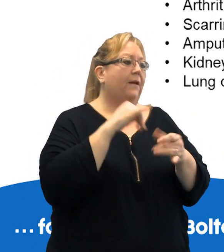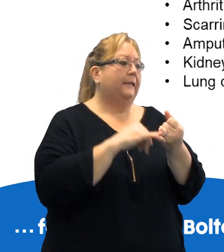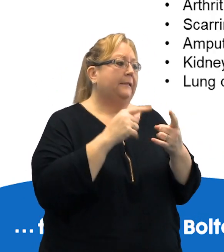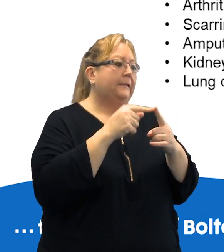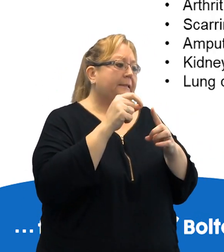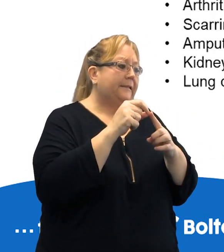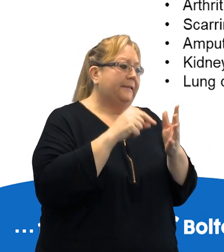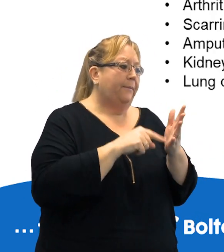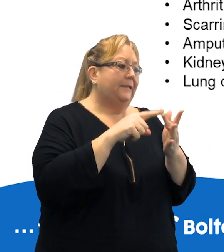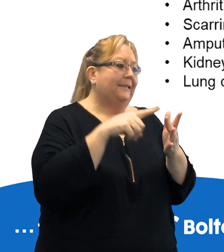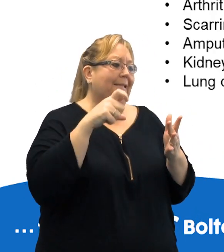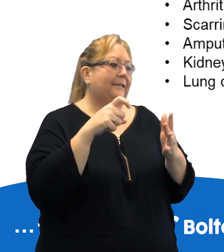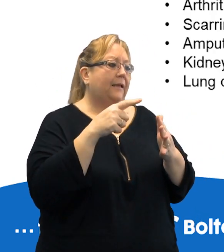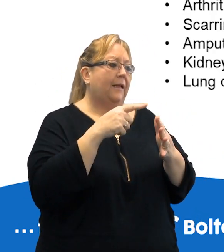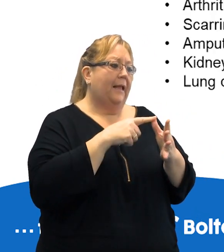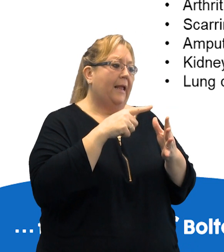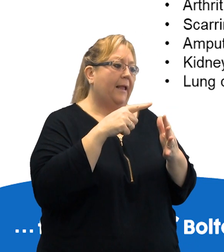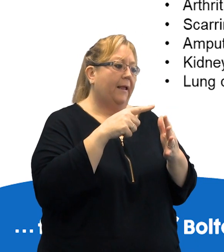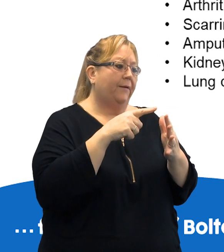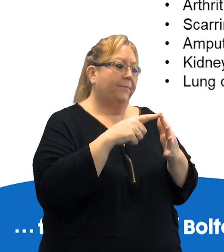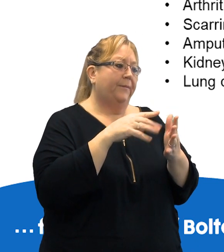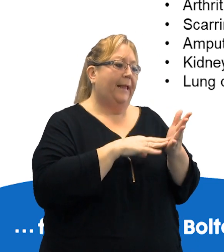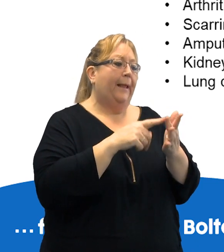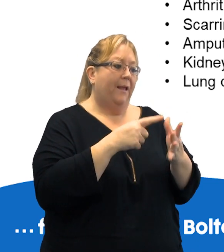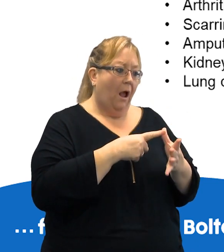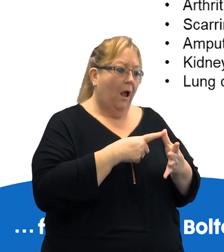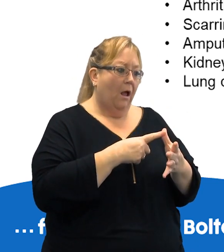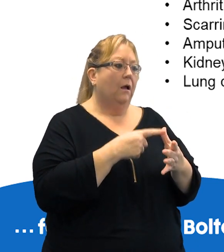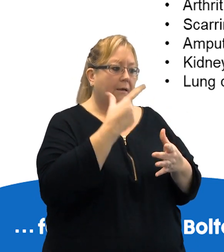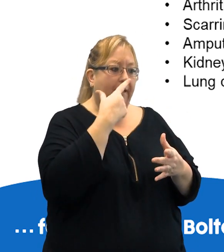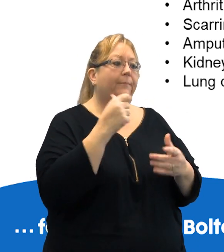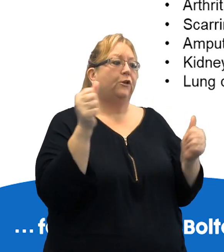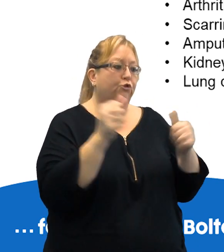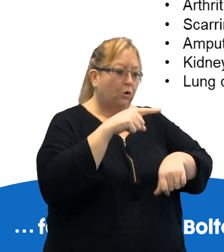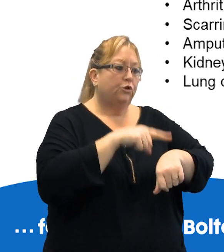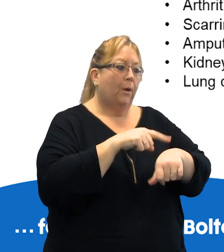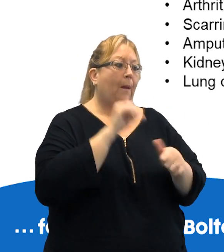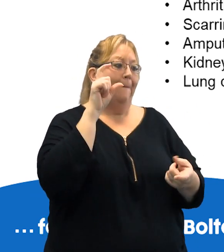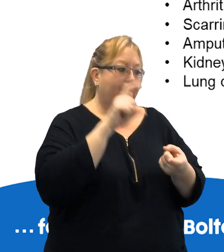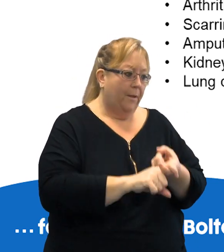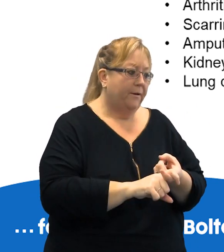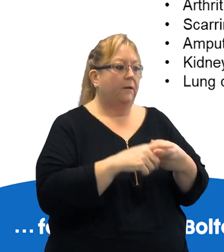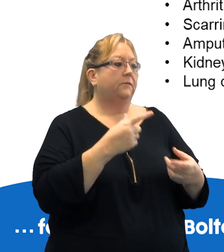septicaemia can also be short term or permanent but again it is a very serious condition and ultimately it can kill.